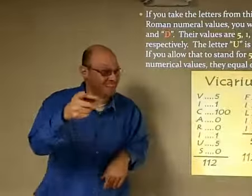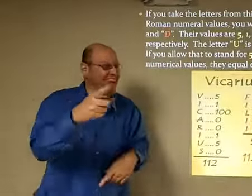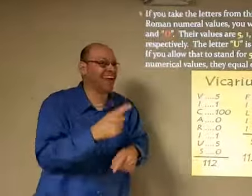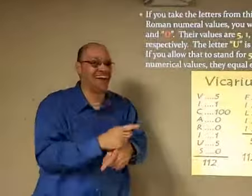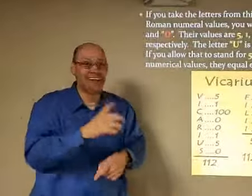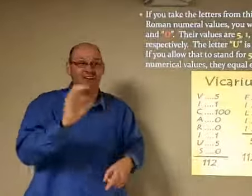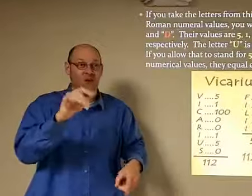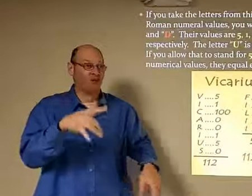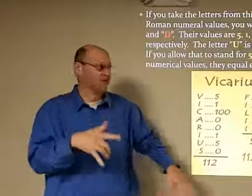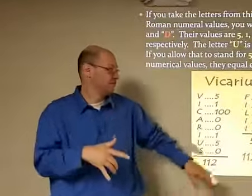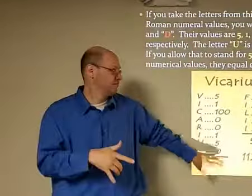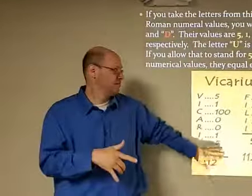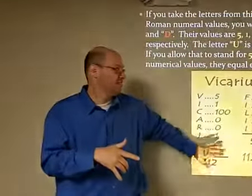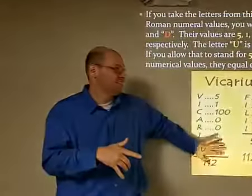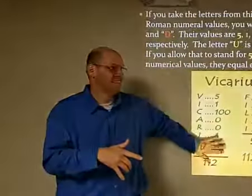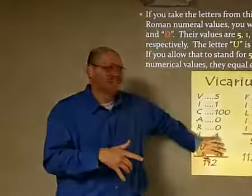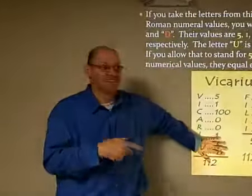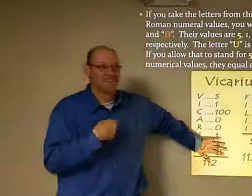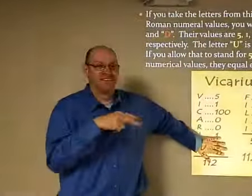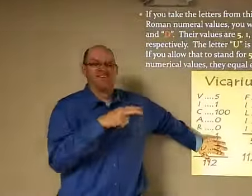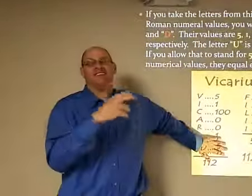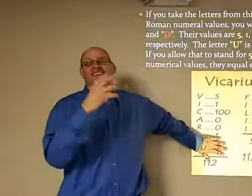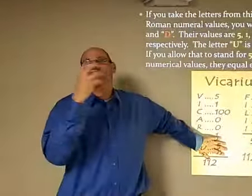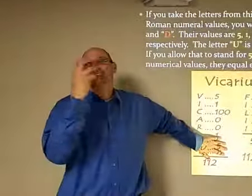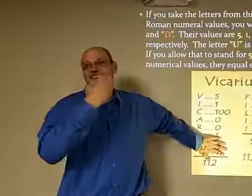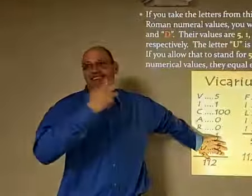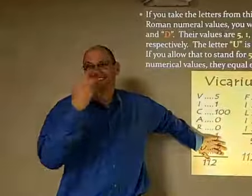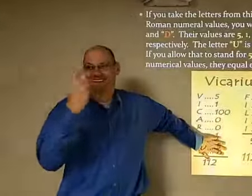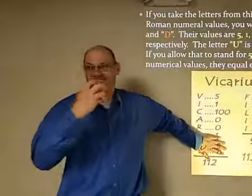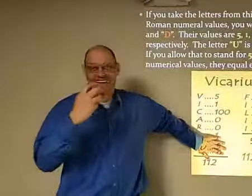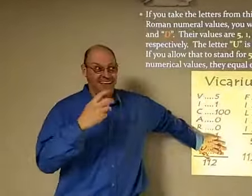people are you know they they worship him yeah